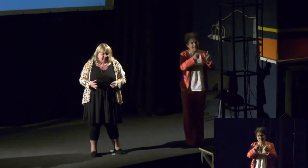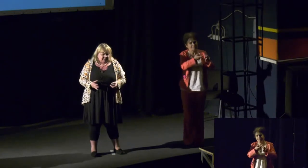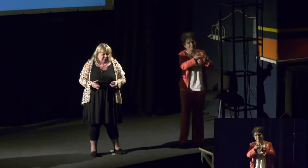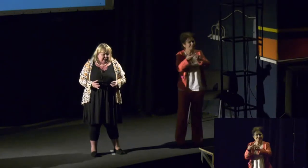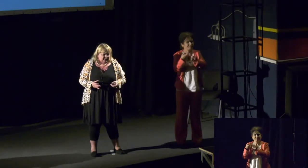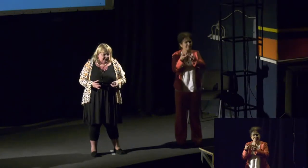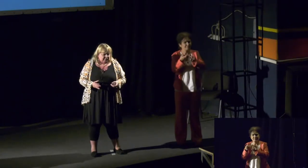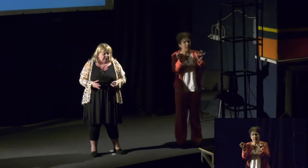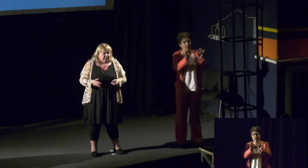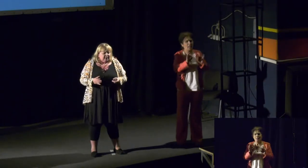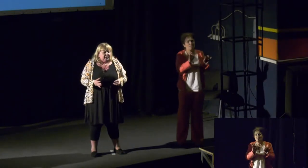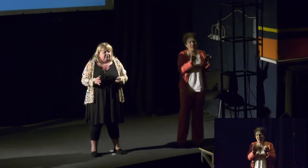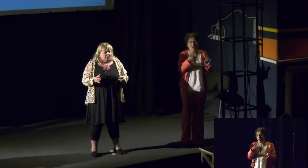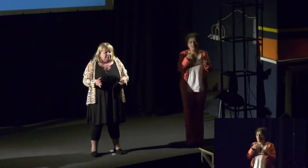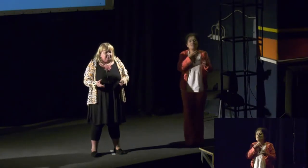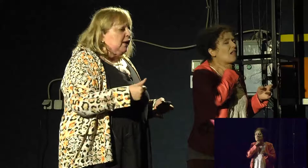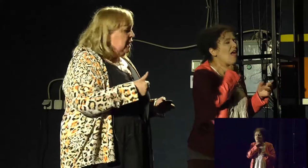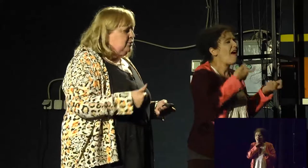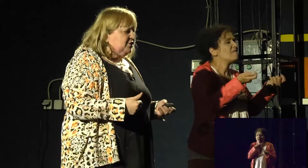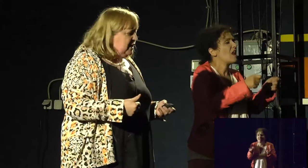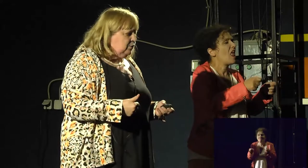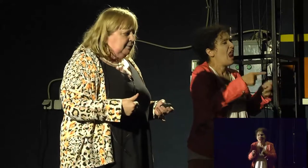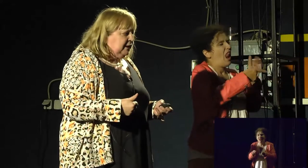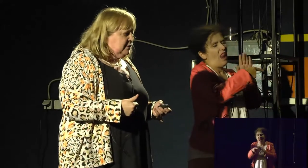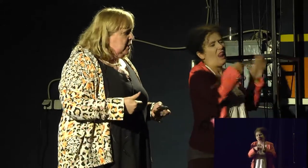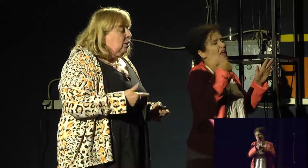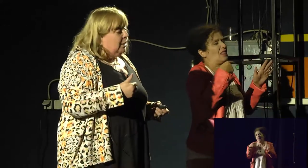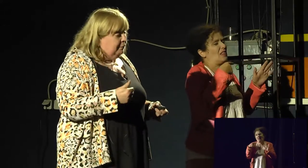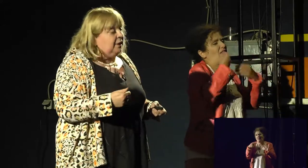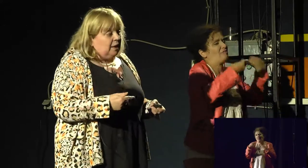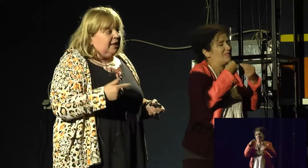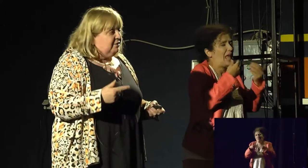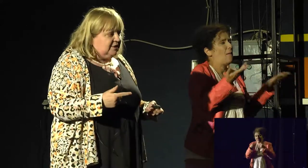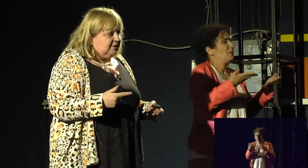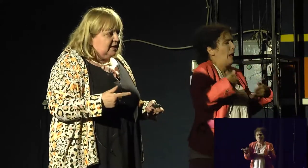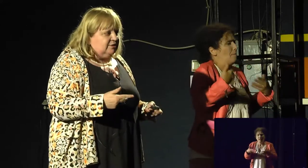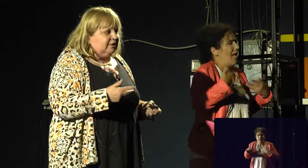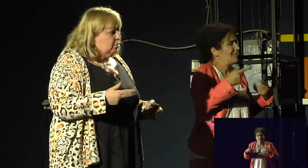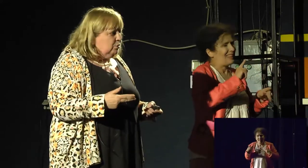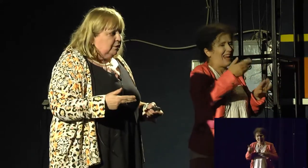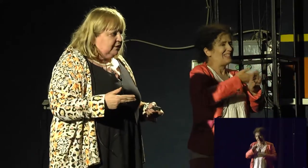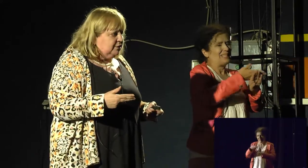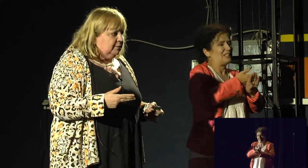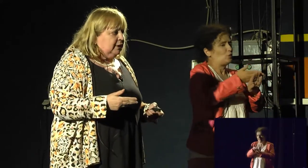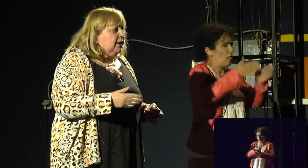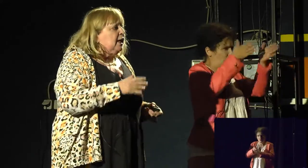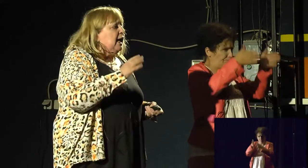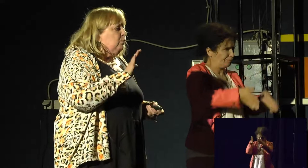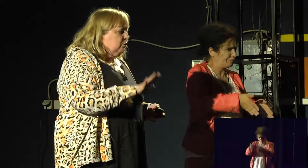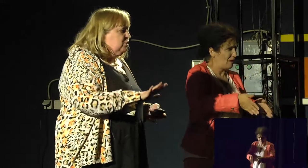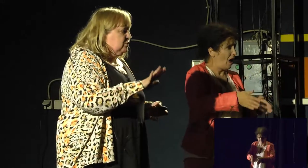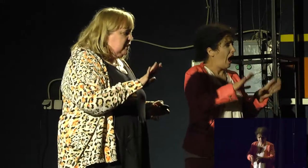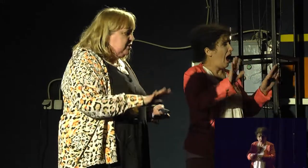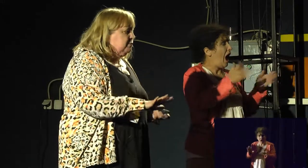a very negative narrative that young people are not sexual beings, or if they are, they're risk-takers, they don't know what they're doing,